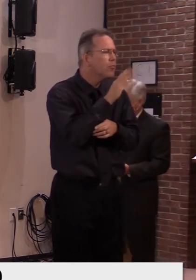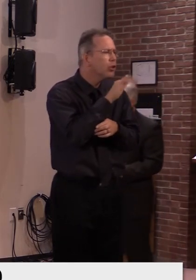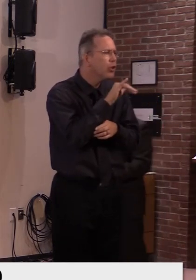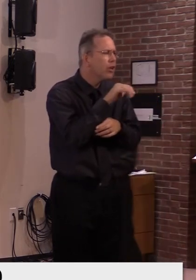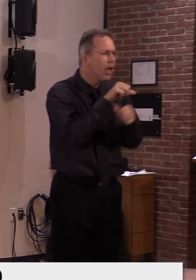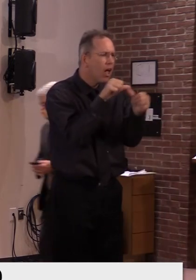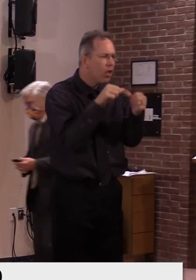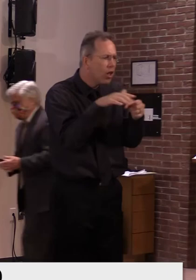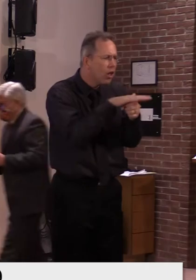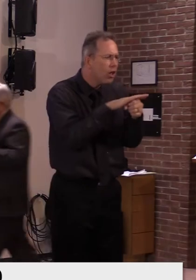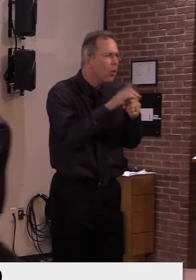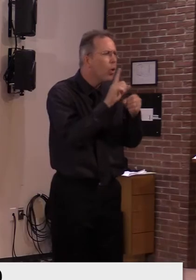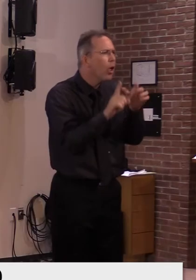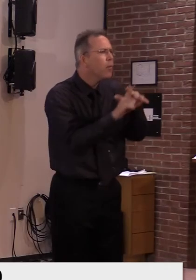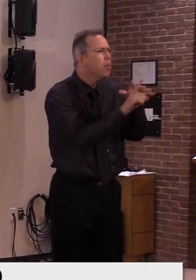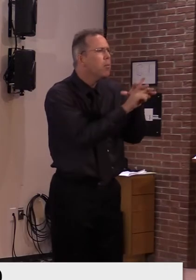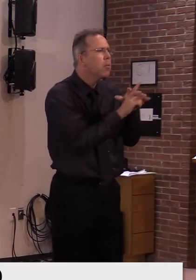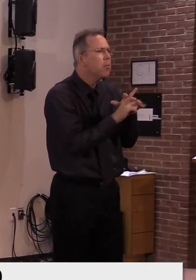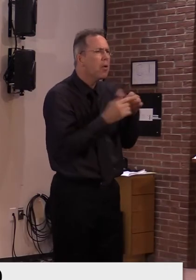Secretary Smith.